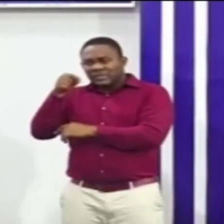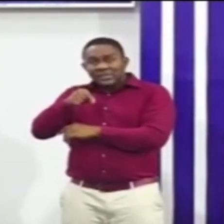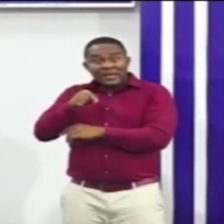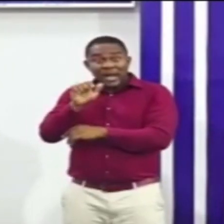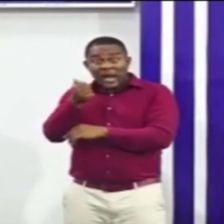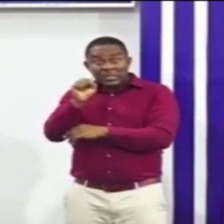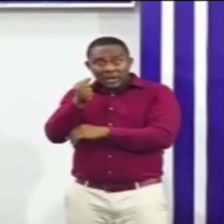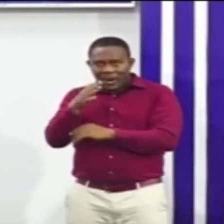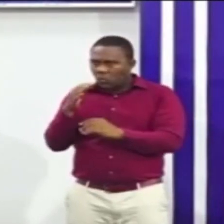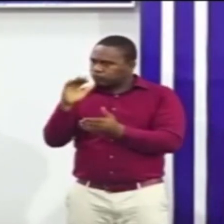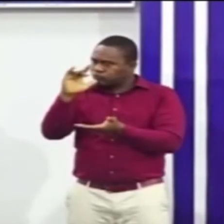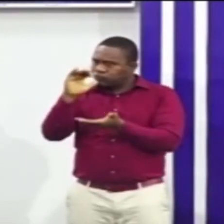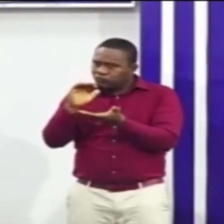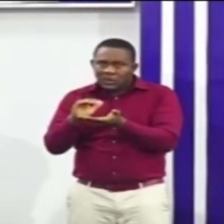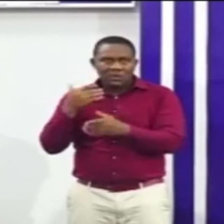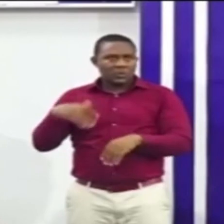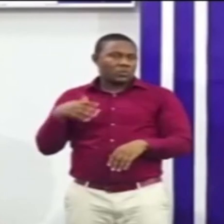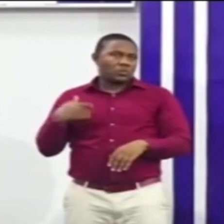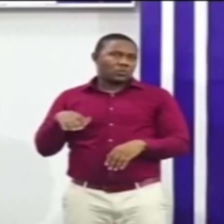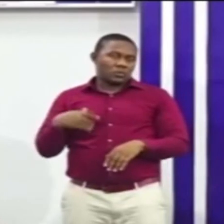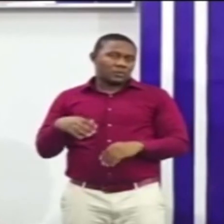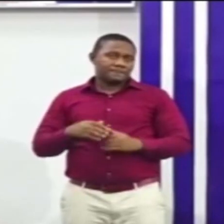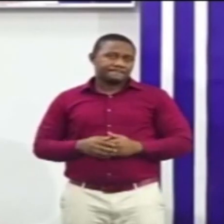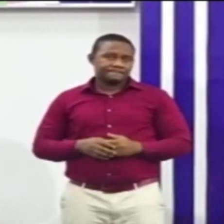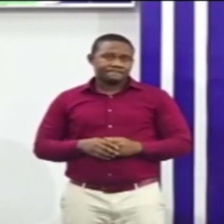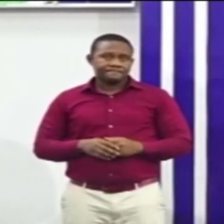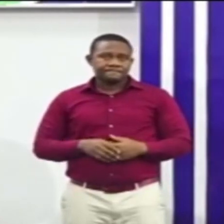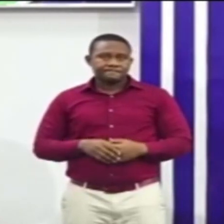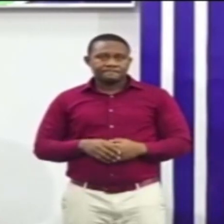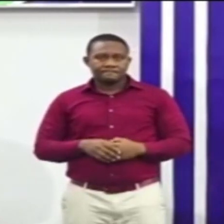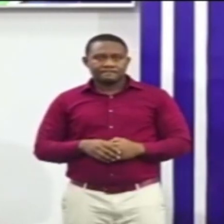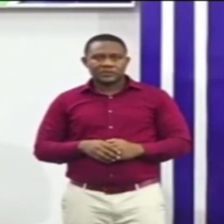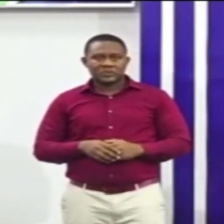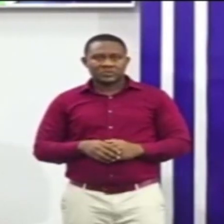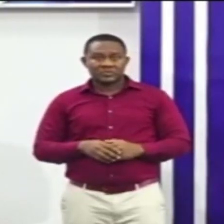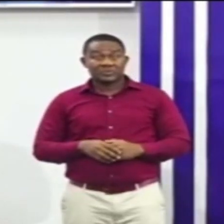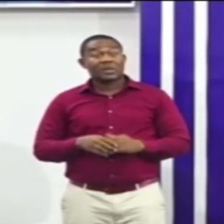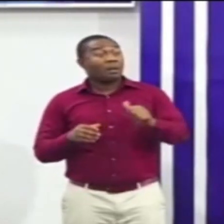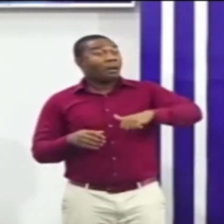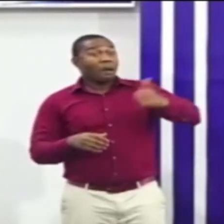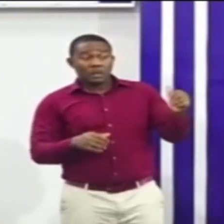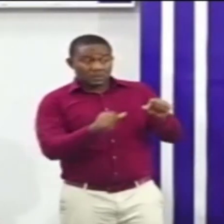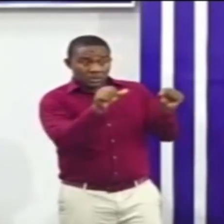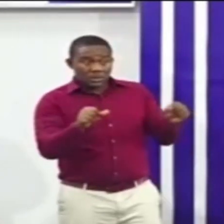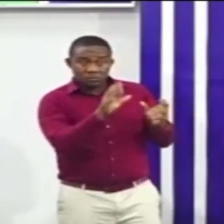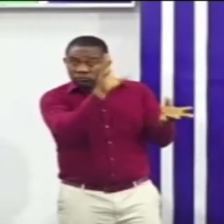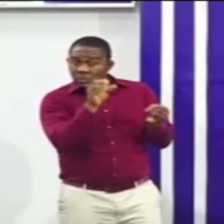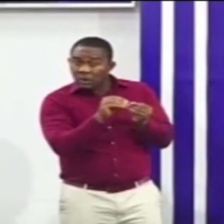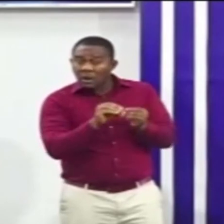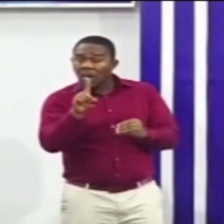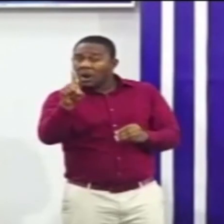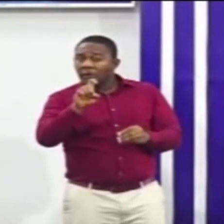district that reported cases in the last update. The rest of the country contributed about 124